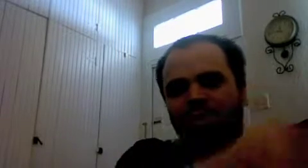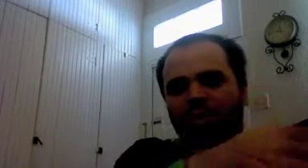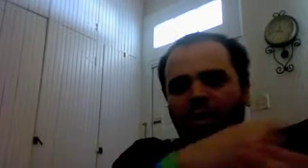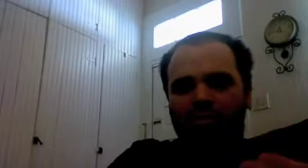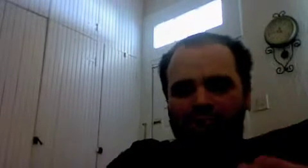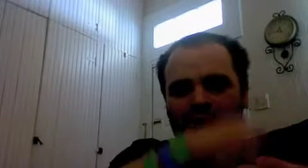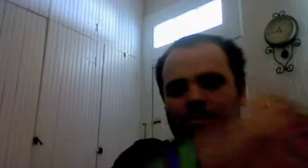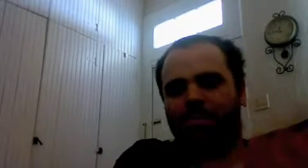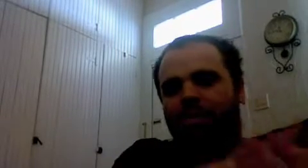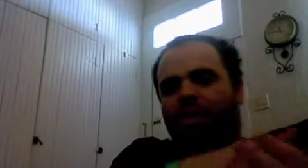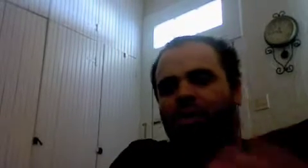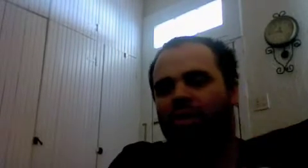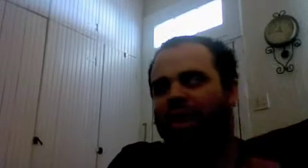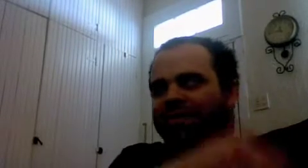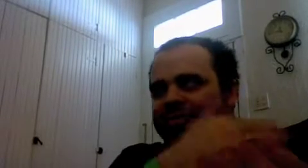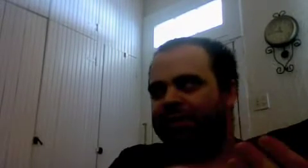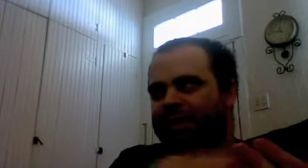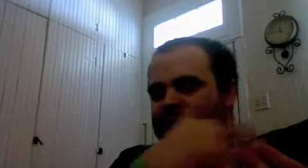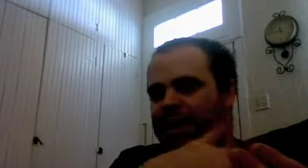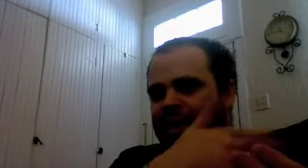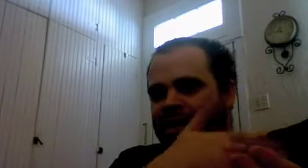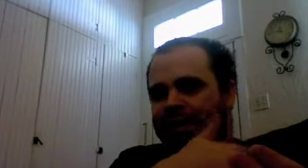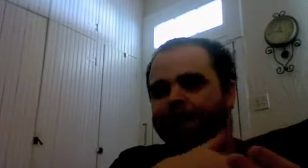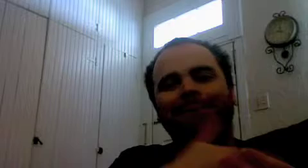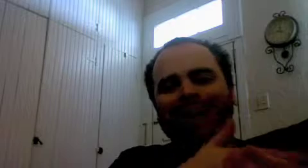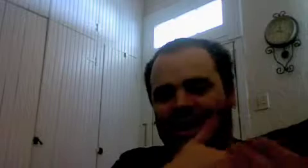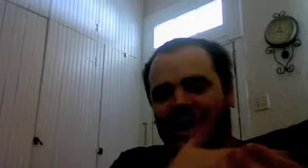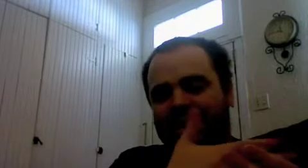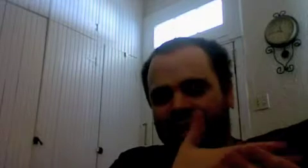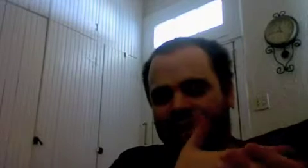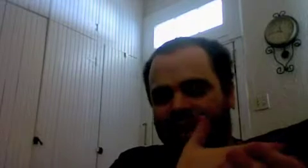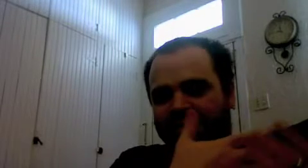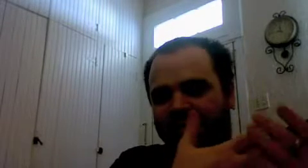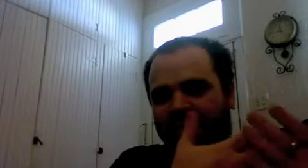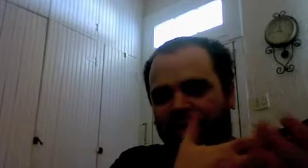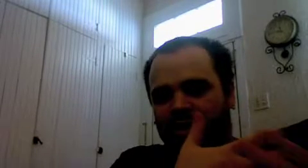be overcome or it has to be uh mediated it has to be